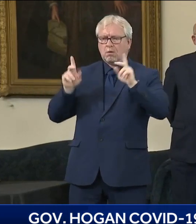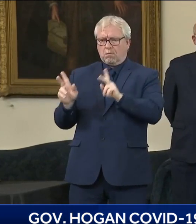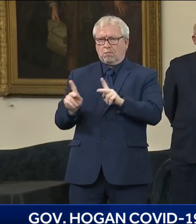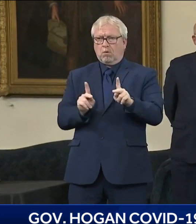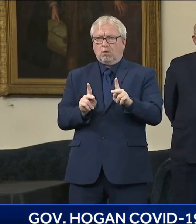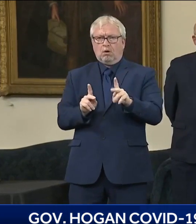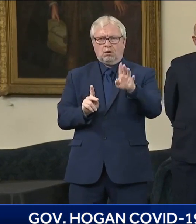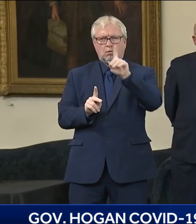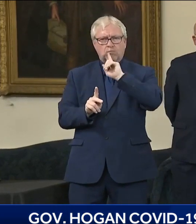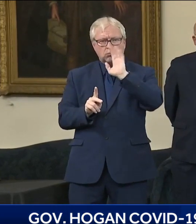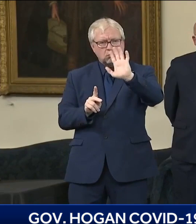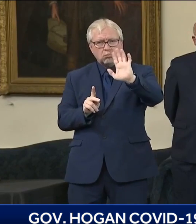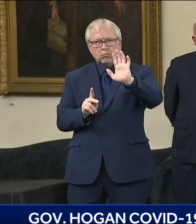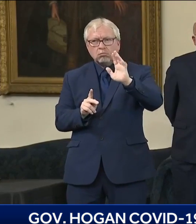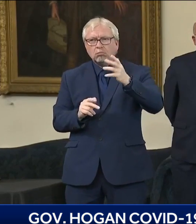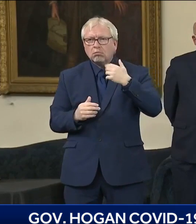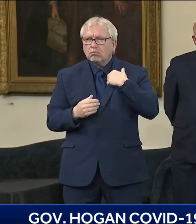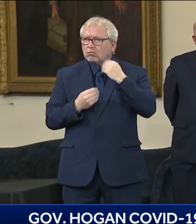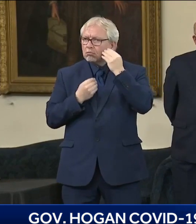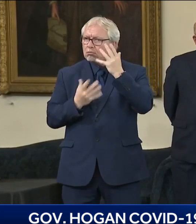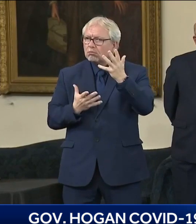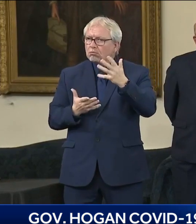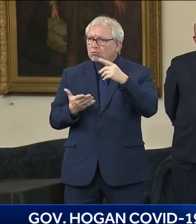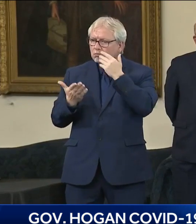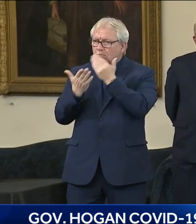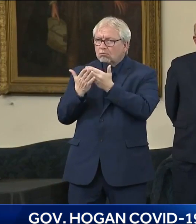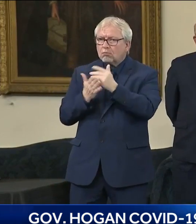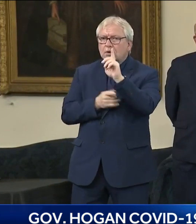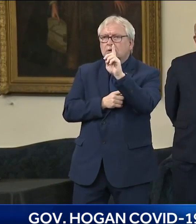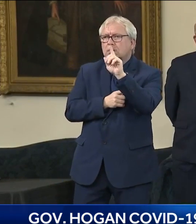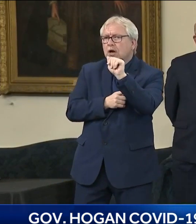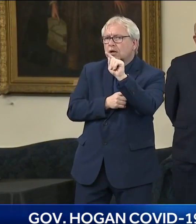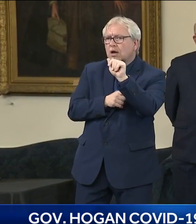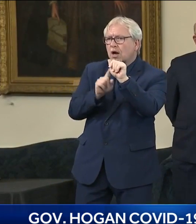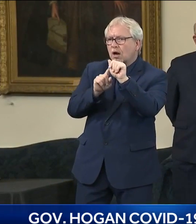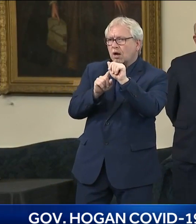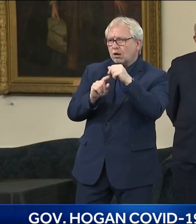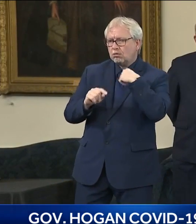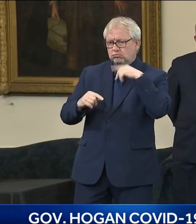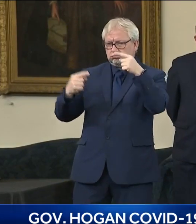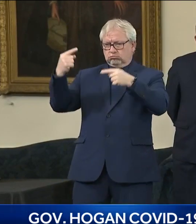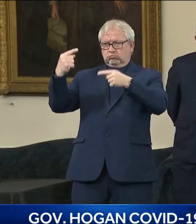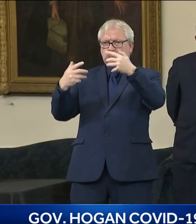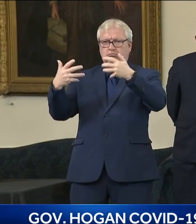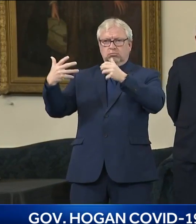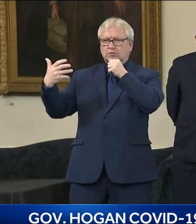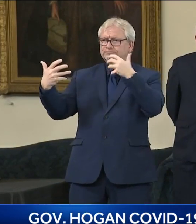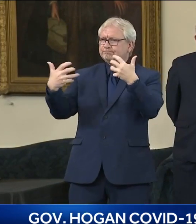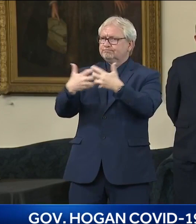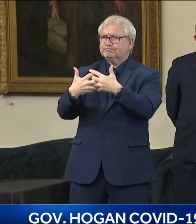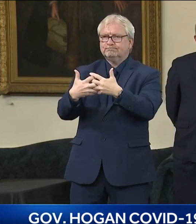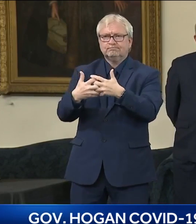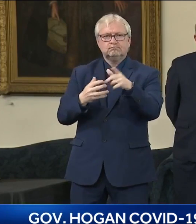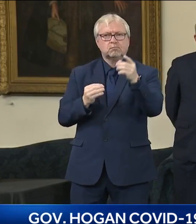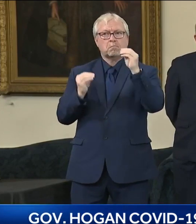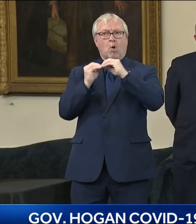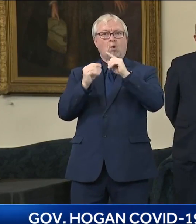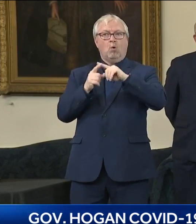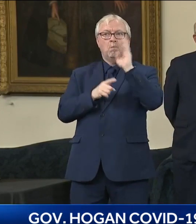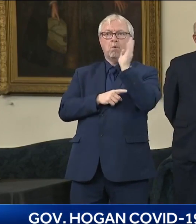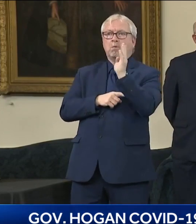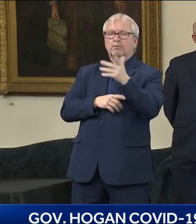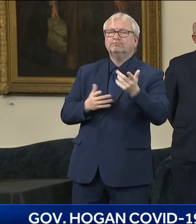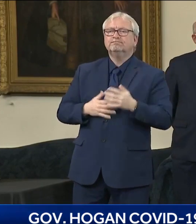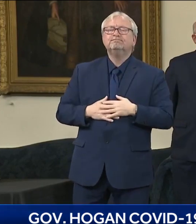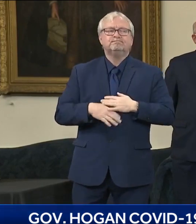mean by that comment? Well, the question last week was about, you know, the mayor had said that somehow the city was getting